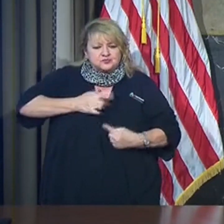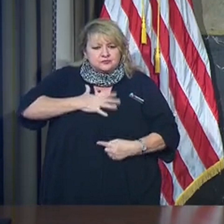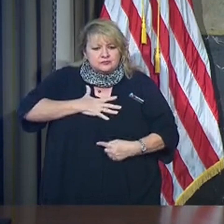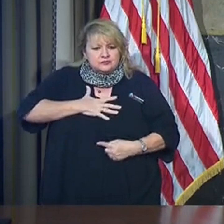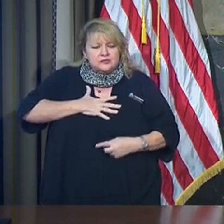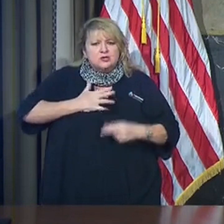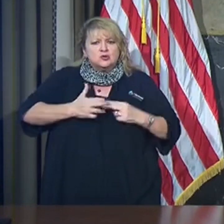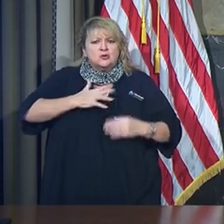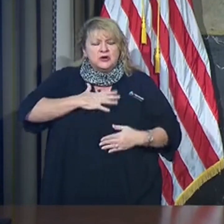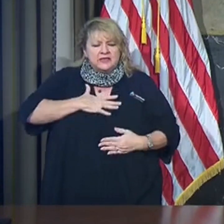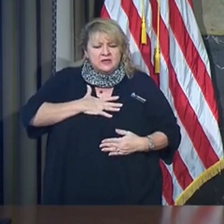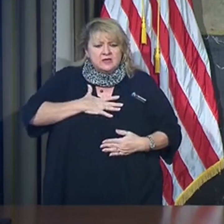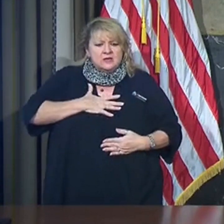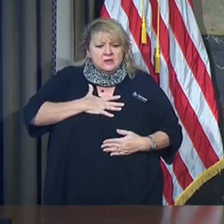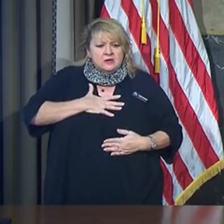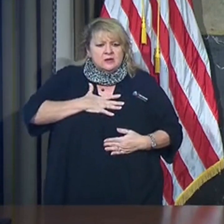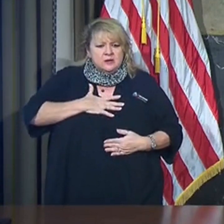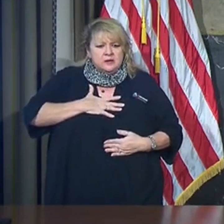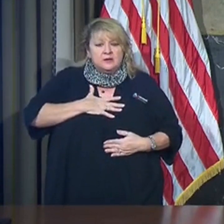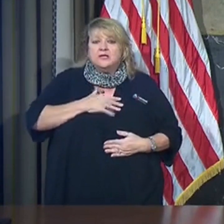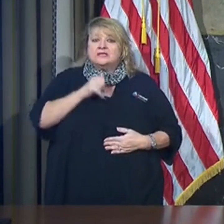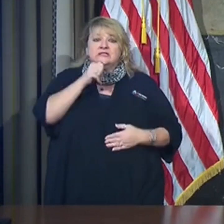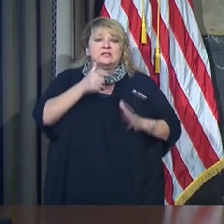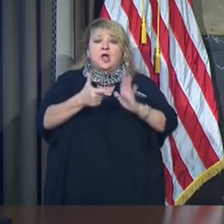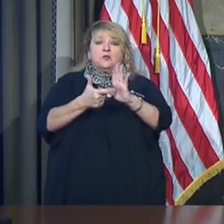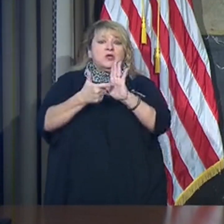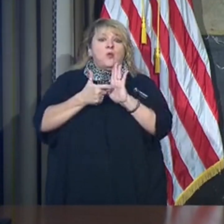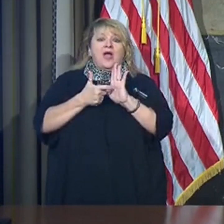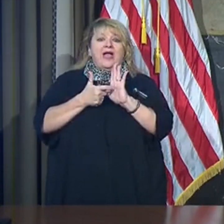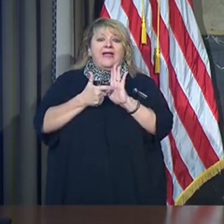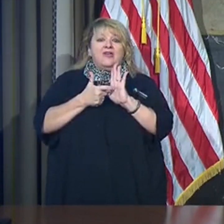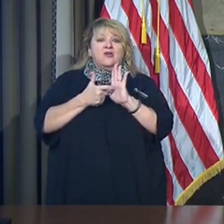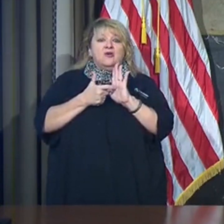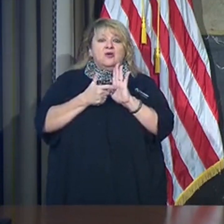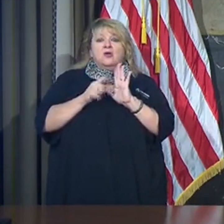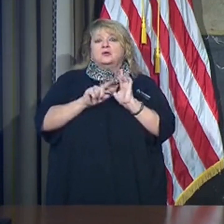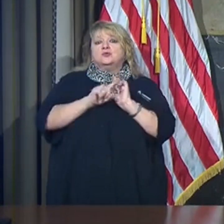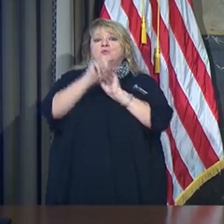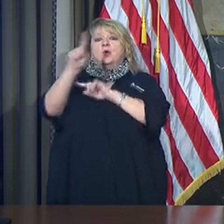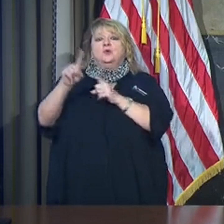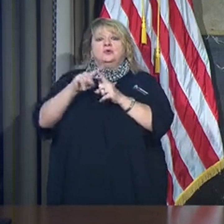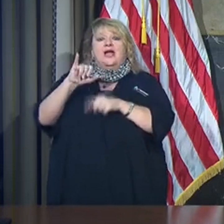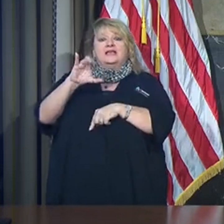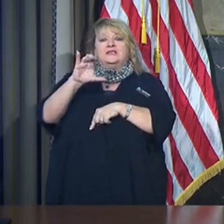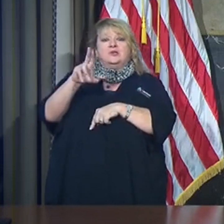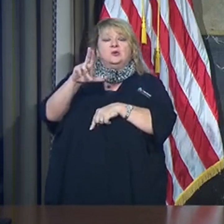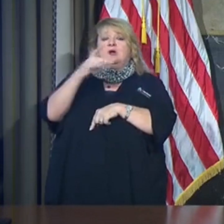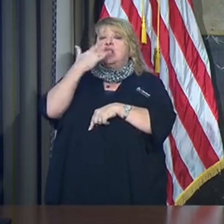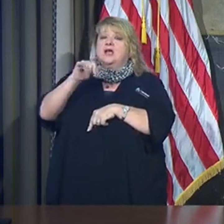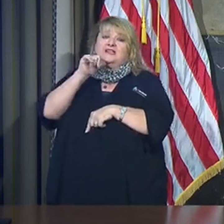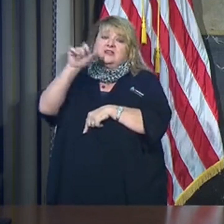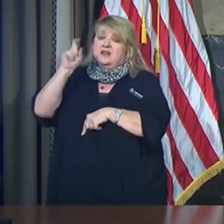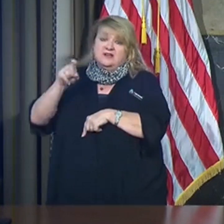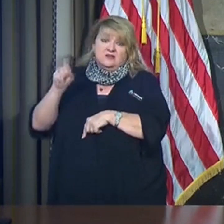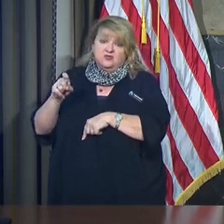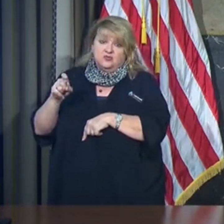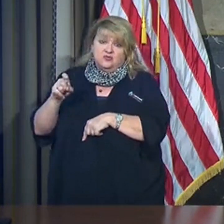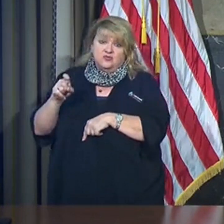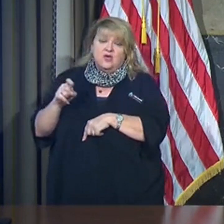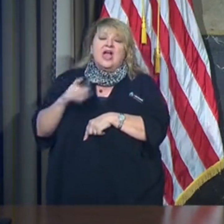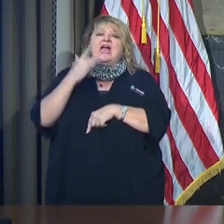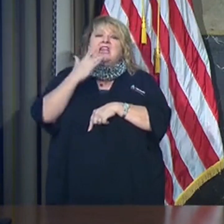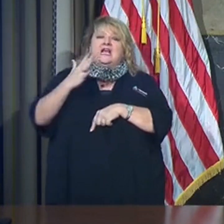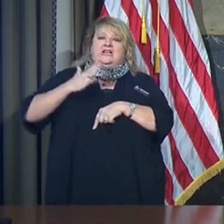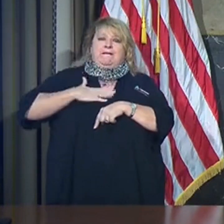I fortunately was not required to be taken care of in one of our ICUs. I fortunately had the medical